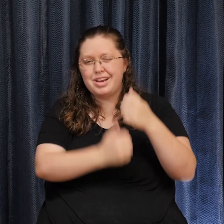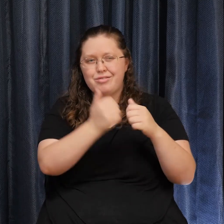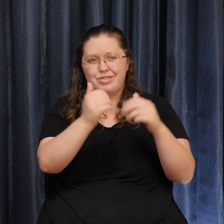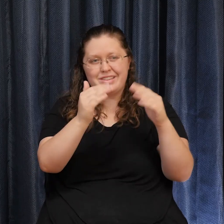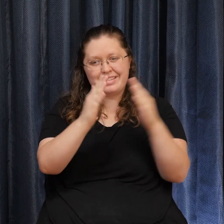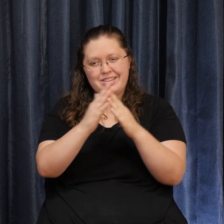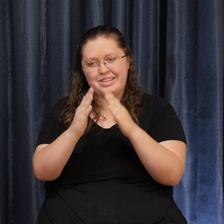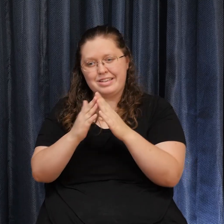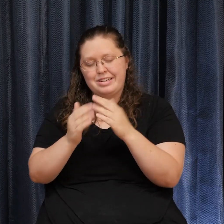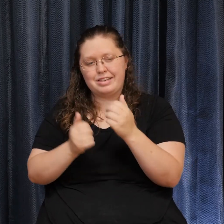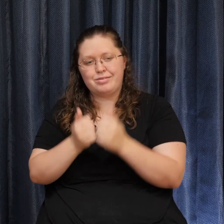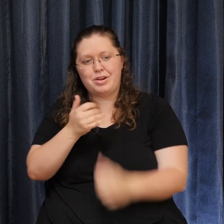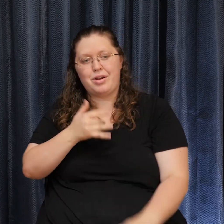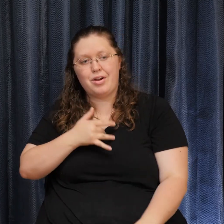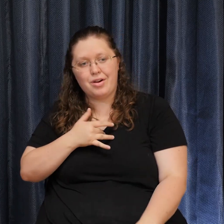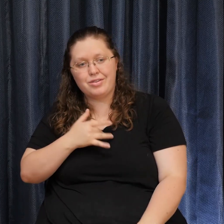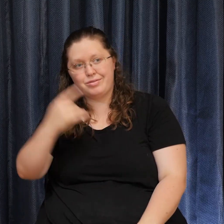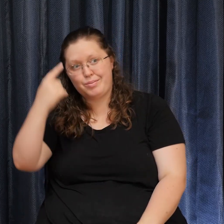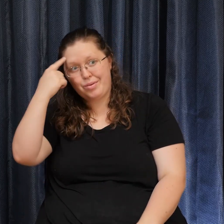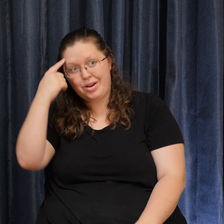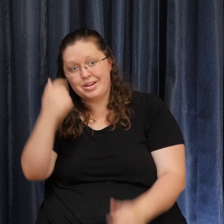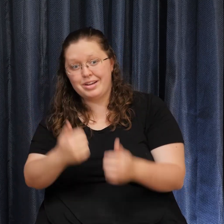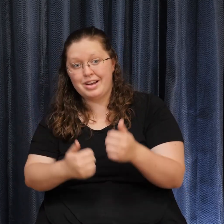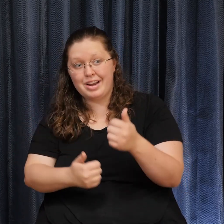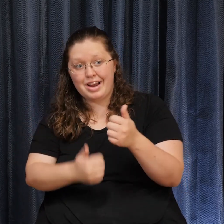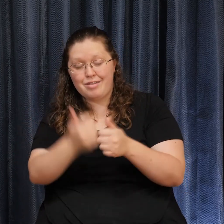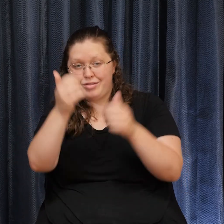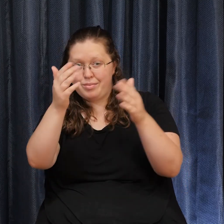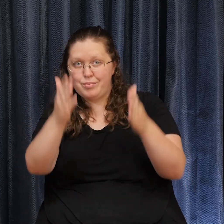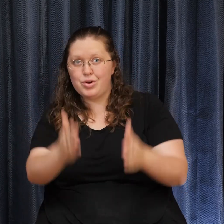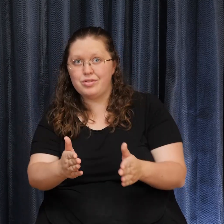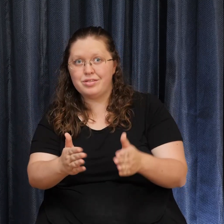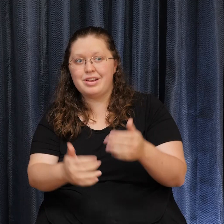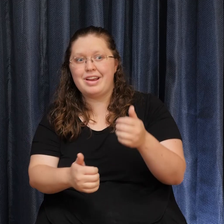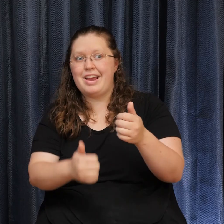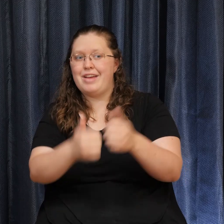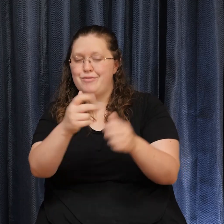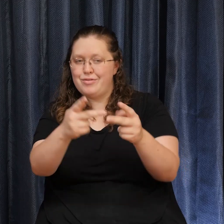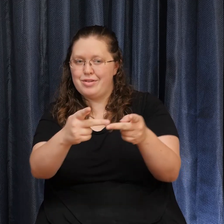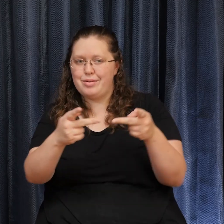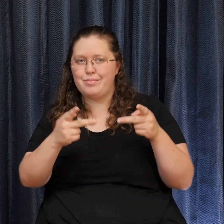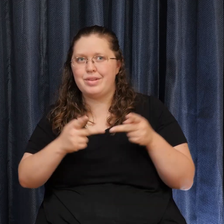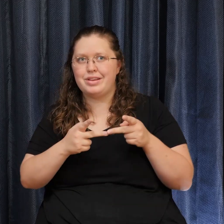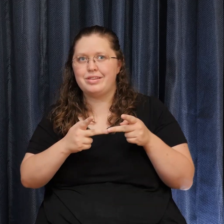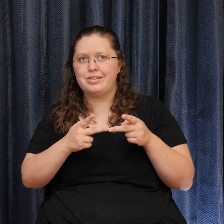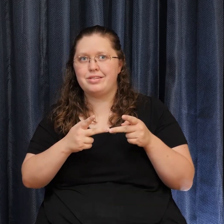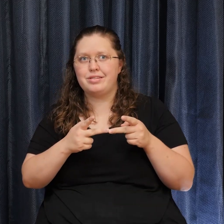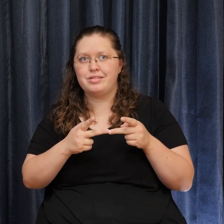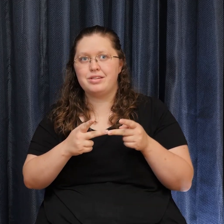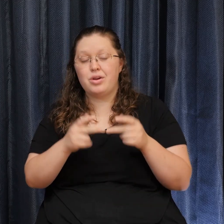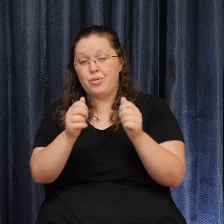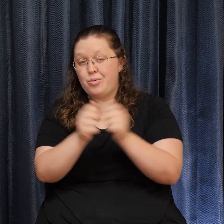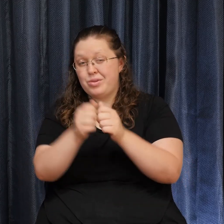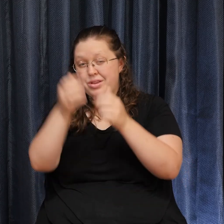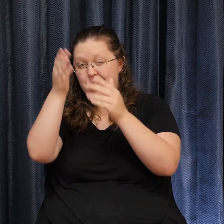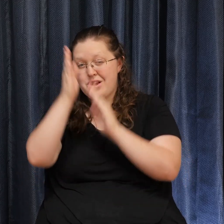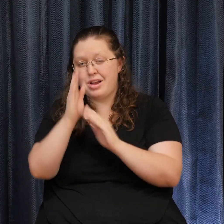mind, everywhere. And we give ourselves permission to know that, yes, with God, all things are possible.